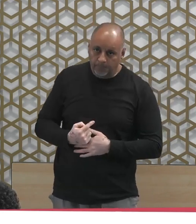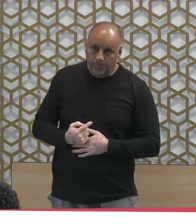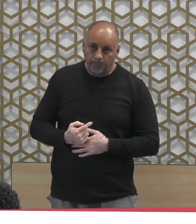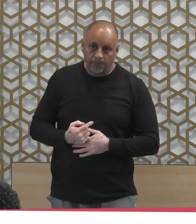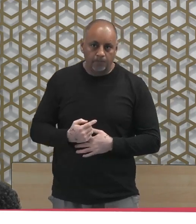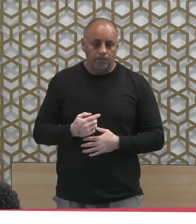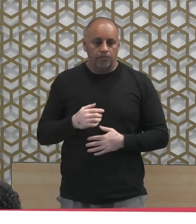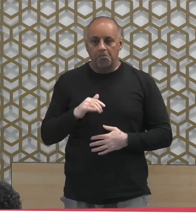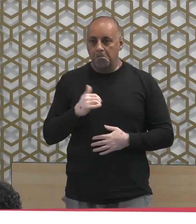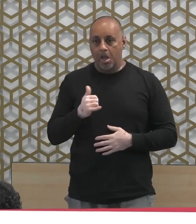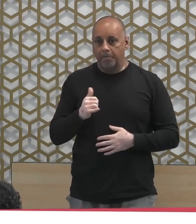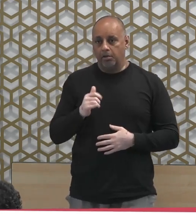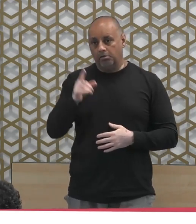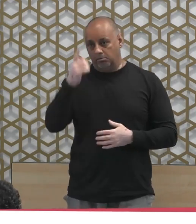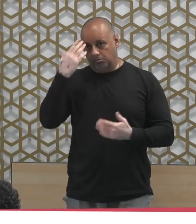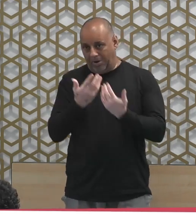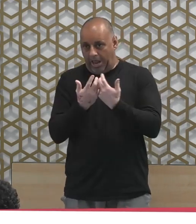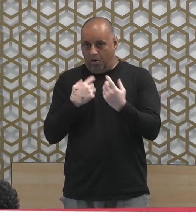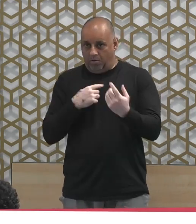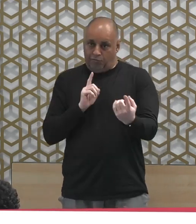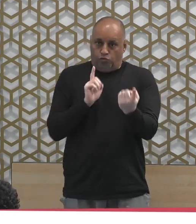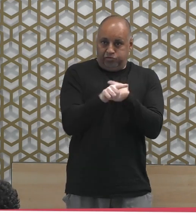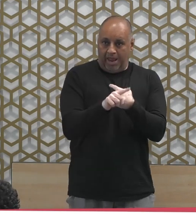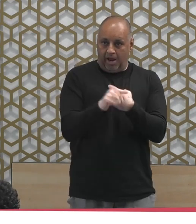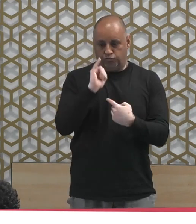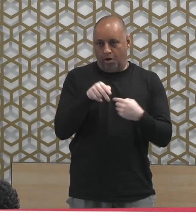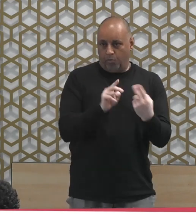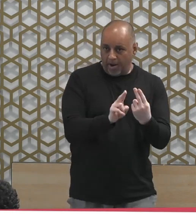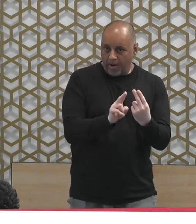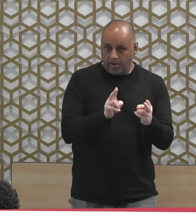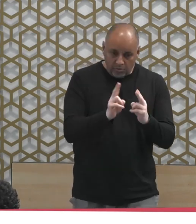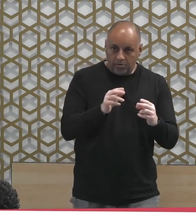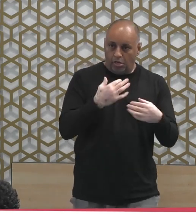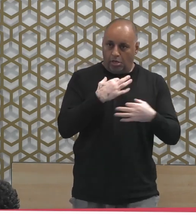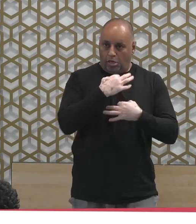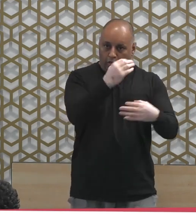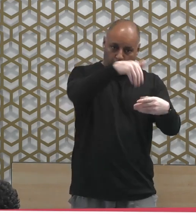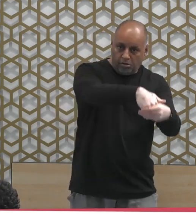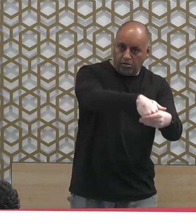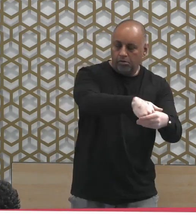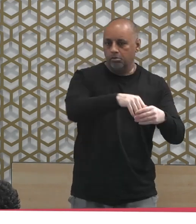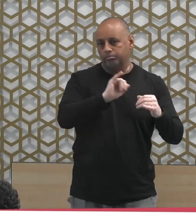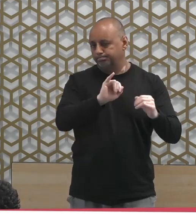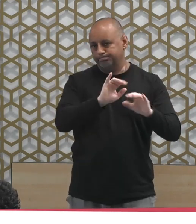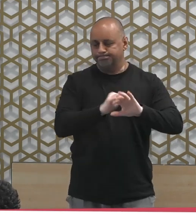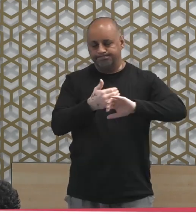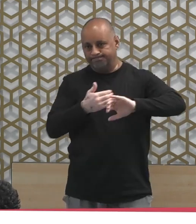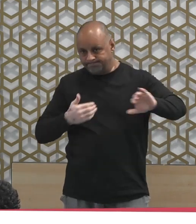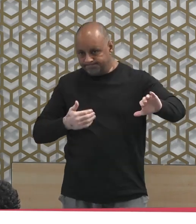you may react in these times of confusion. And also, these shahawat, these desirous matters.